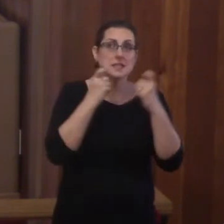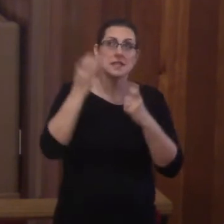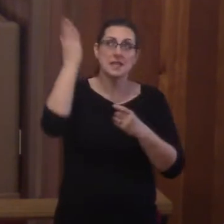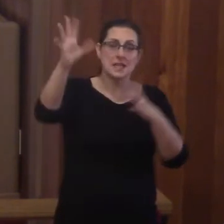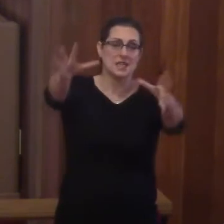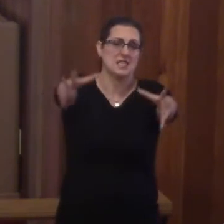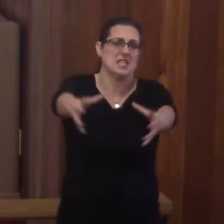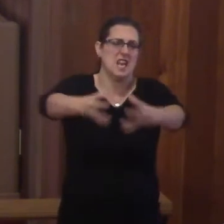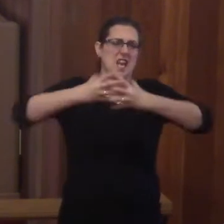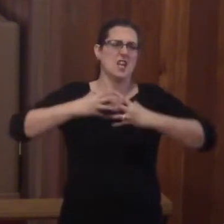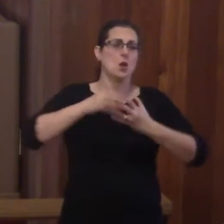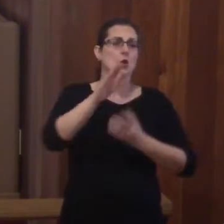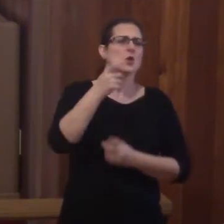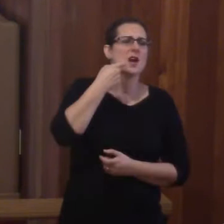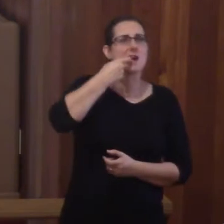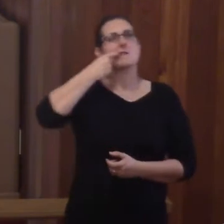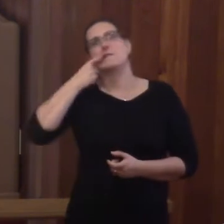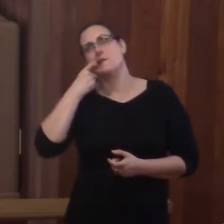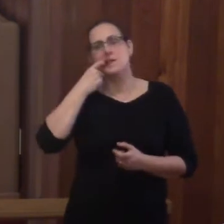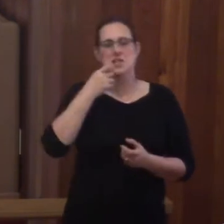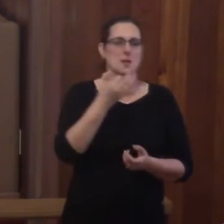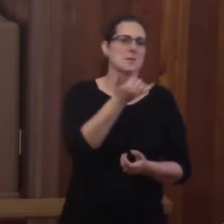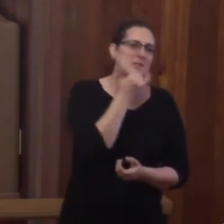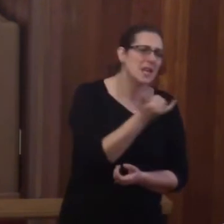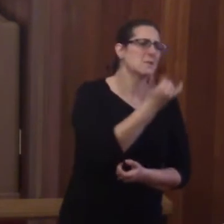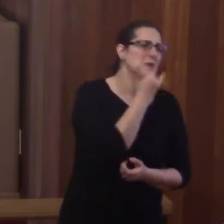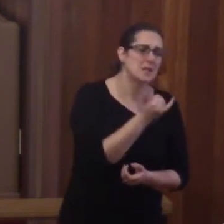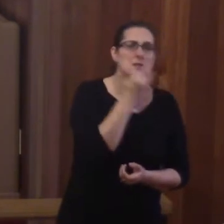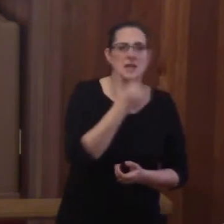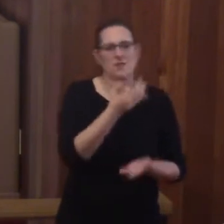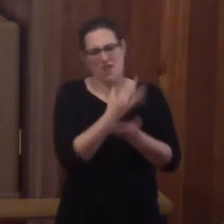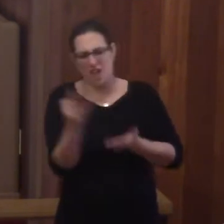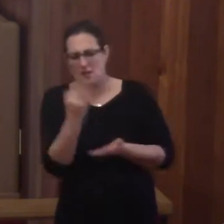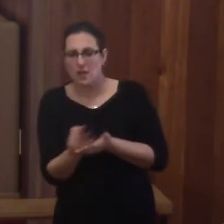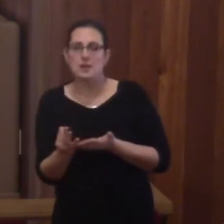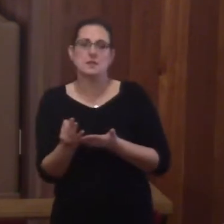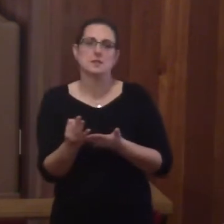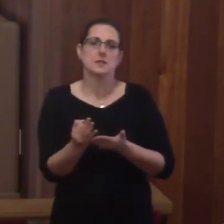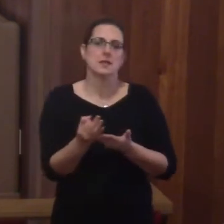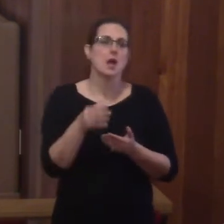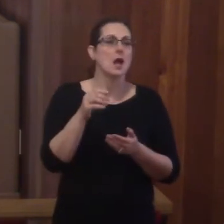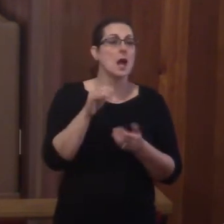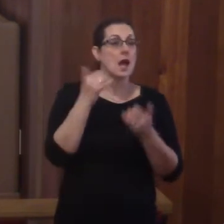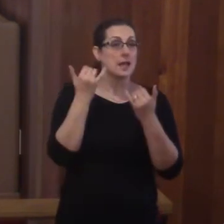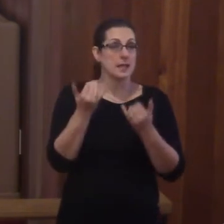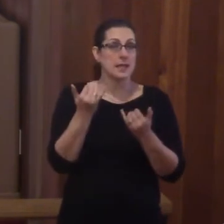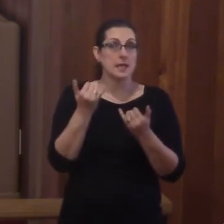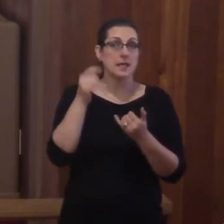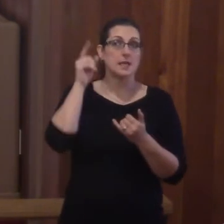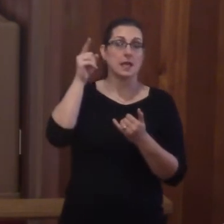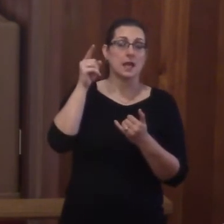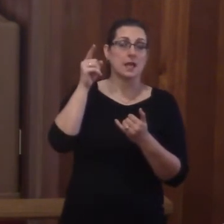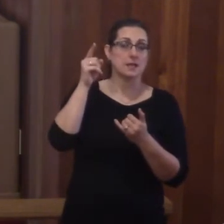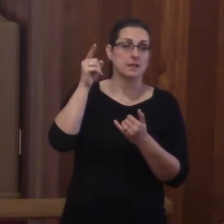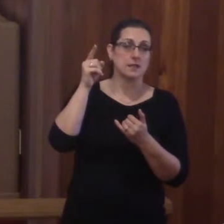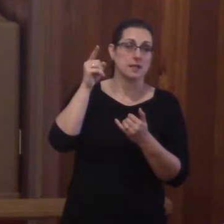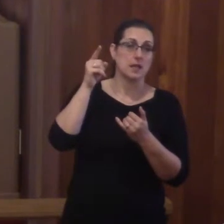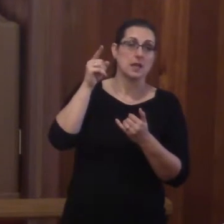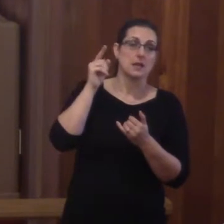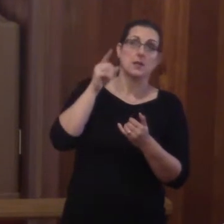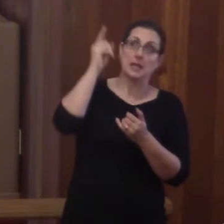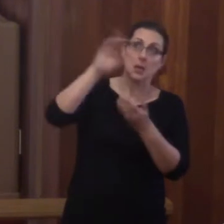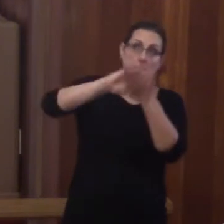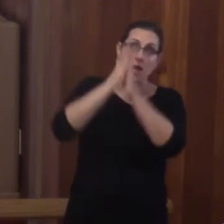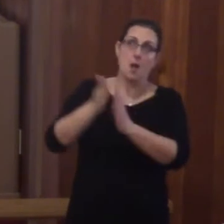your addictions, every mistake, failures galore, so that he may be accused as the sinner,